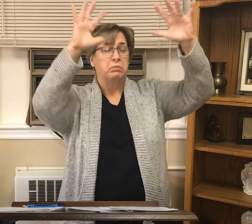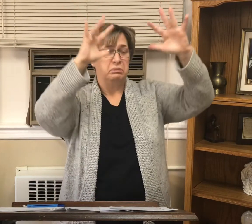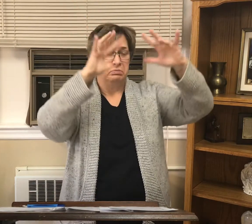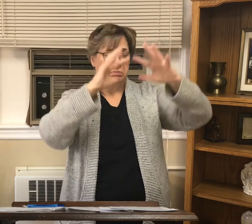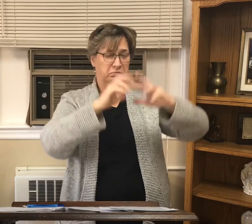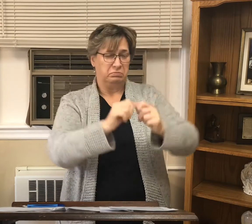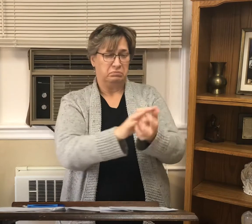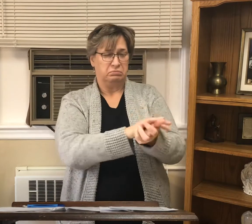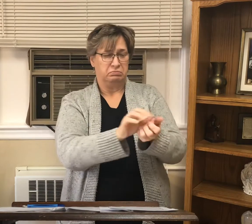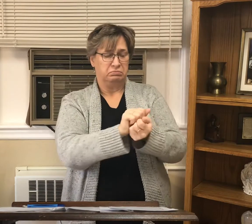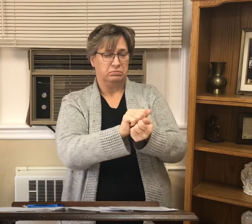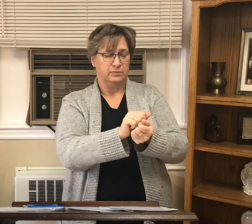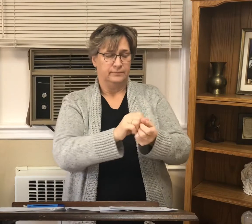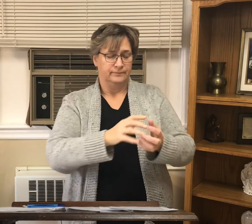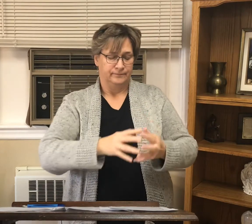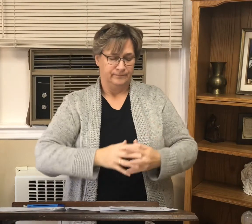another stone that will not be thrown down